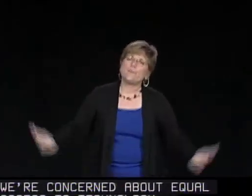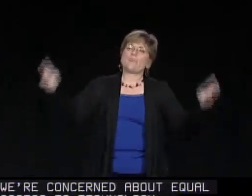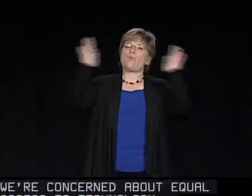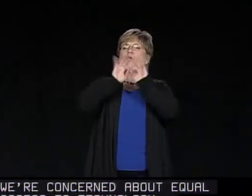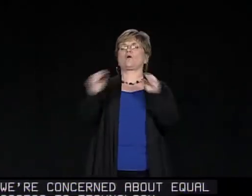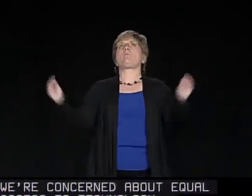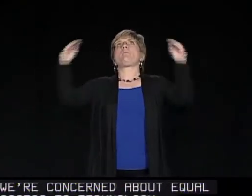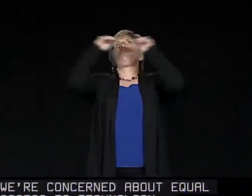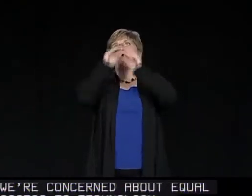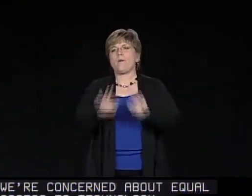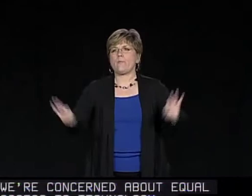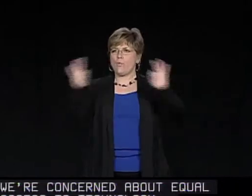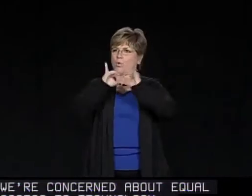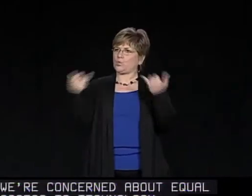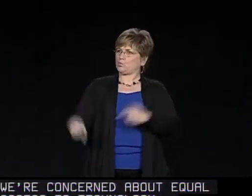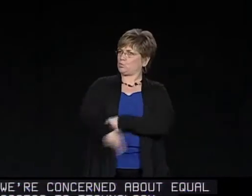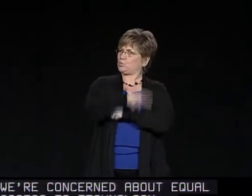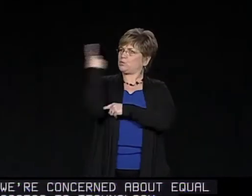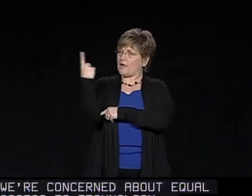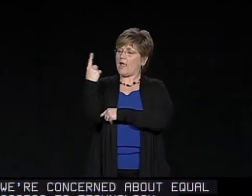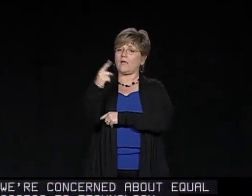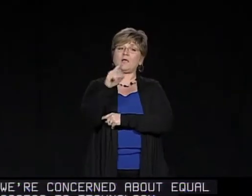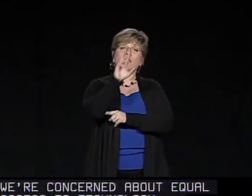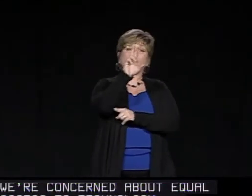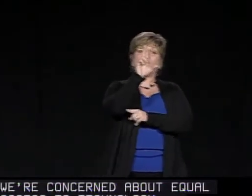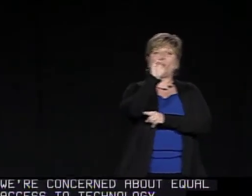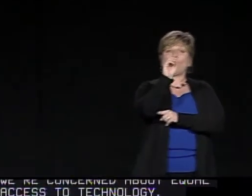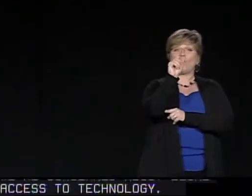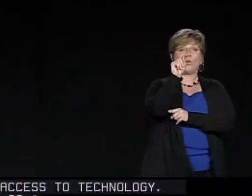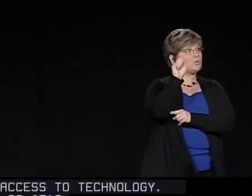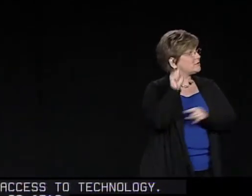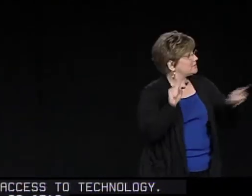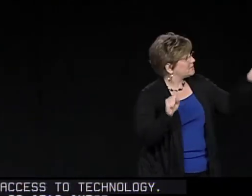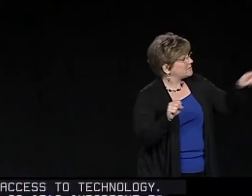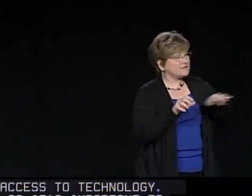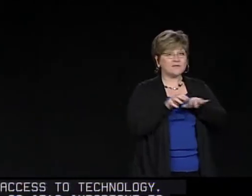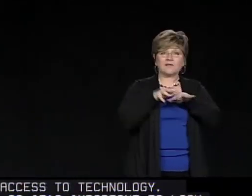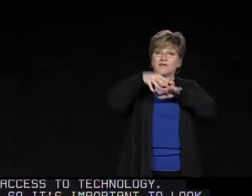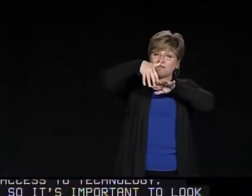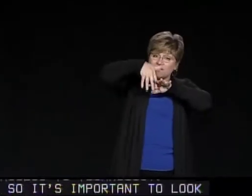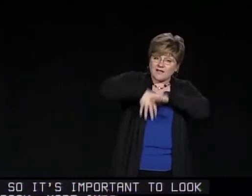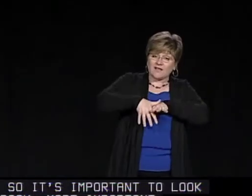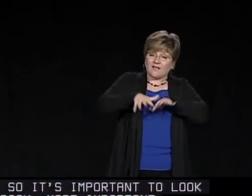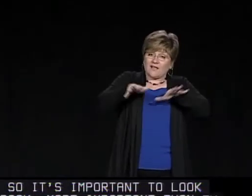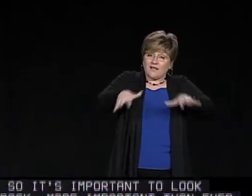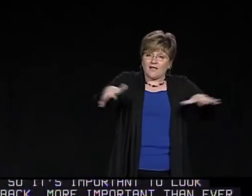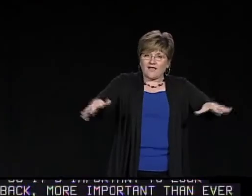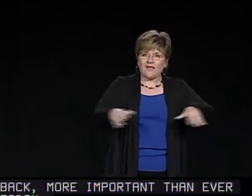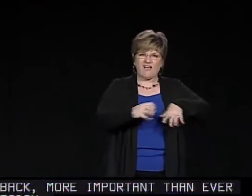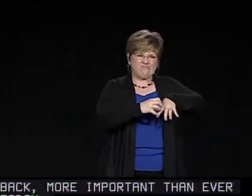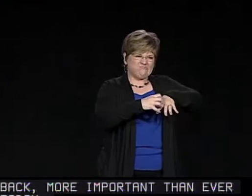So it's important to look back, more important than ever today, to look back at our roots as the NAD.